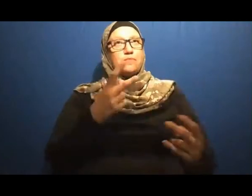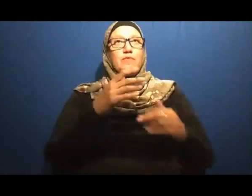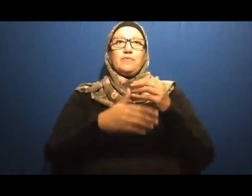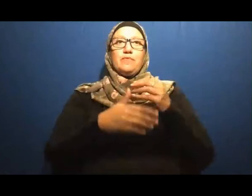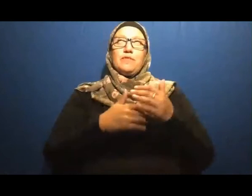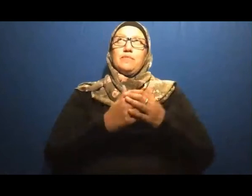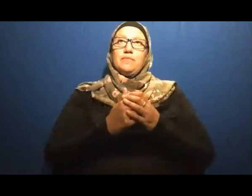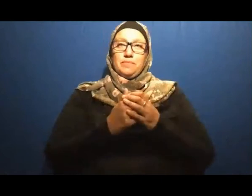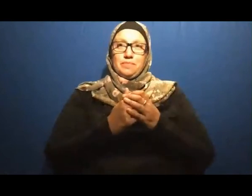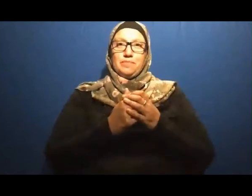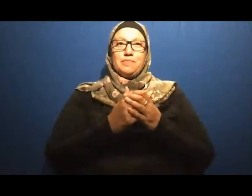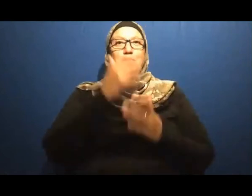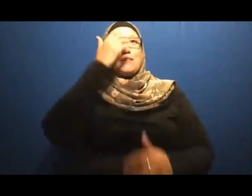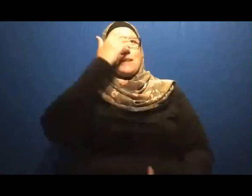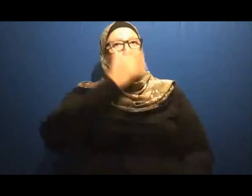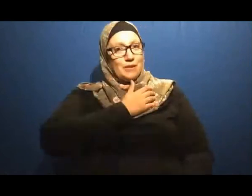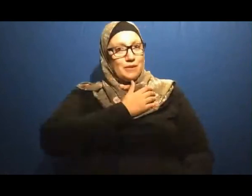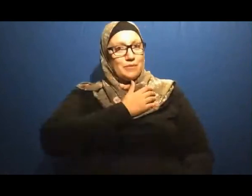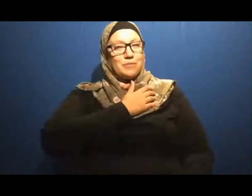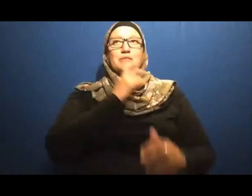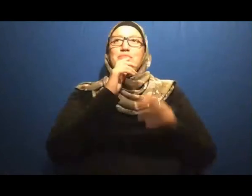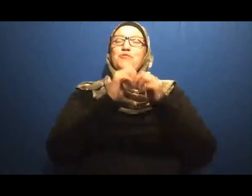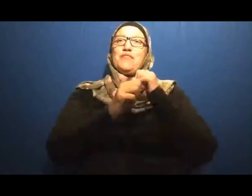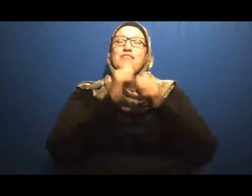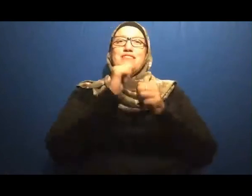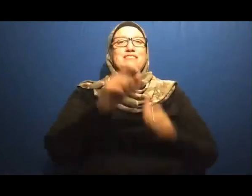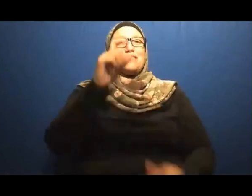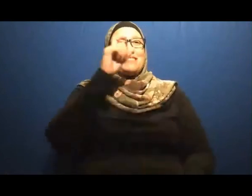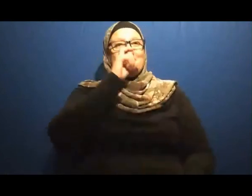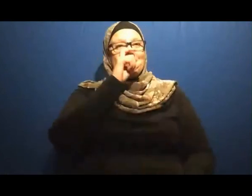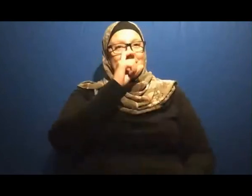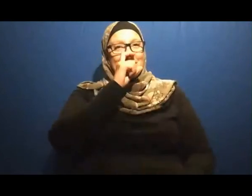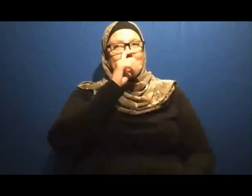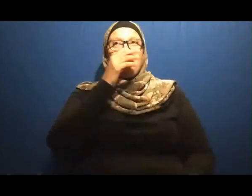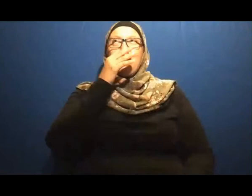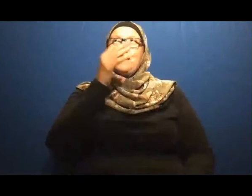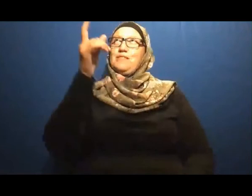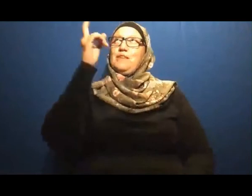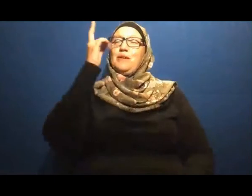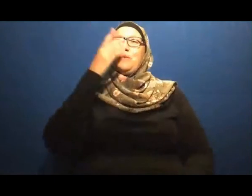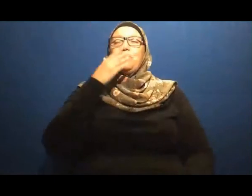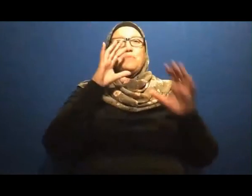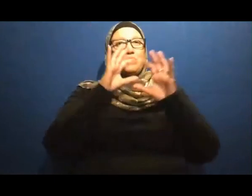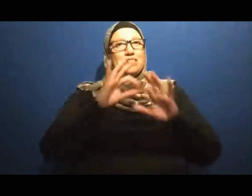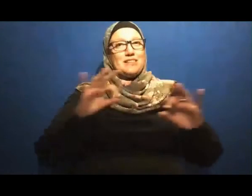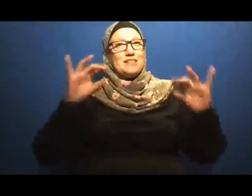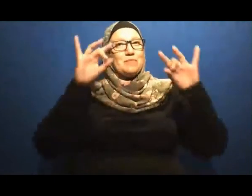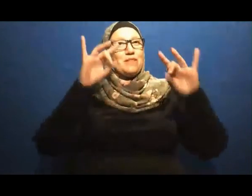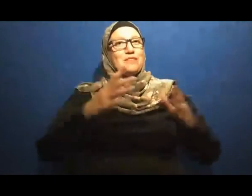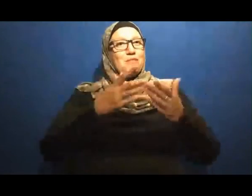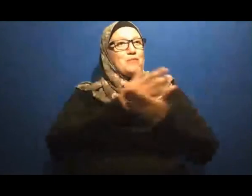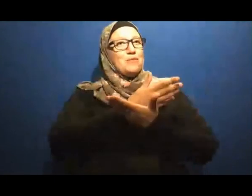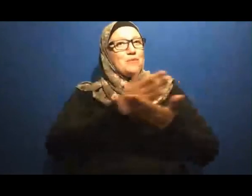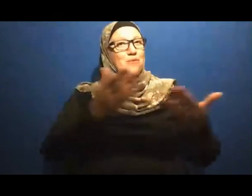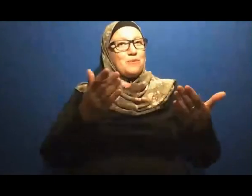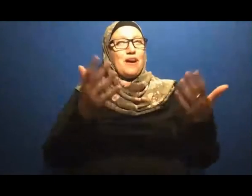and sisters in Islam Assalamu alaikum jamiaan wa rahmatullahi wa barakatuh Alhamdulillah for another opportunity